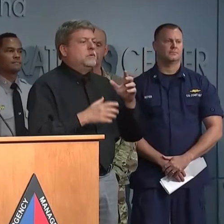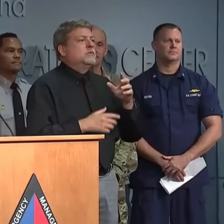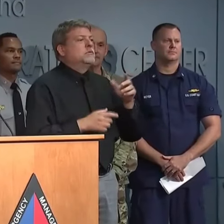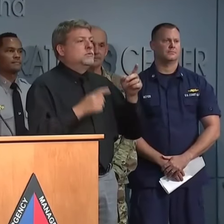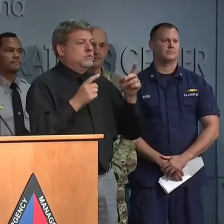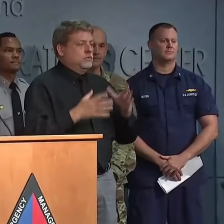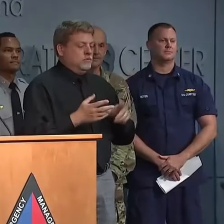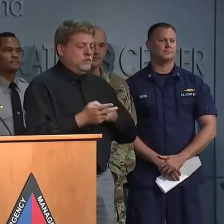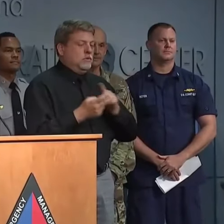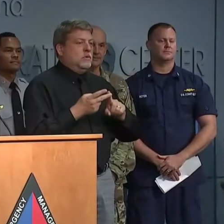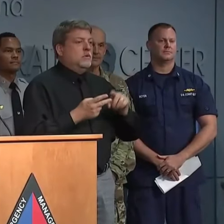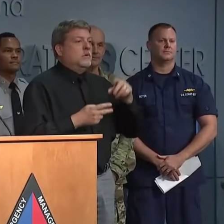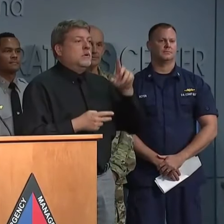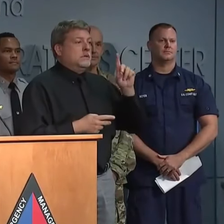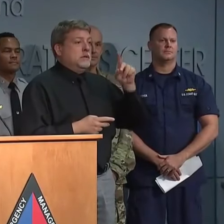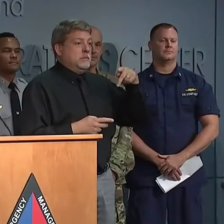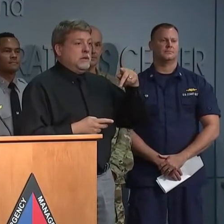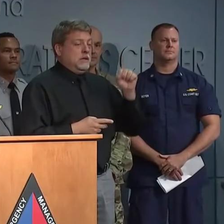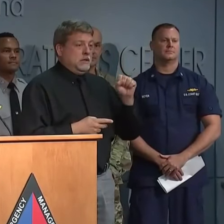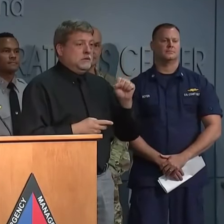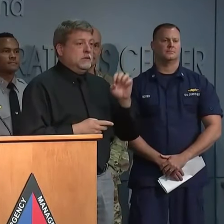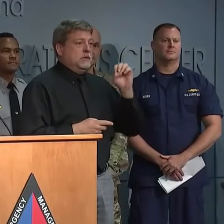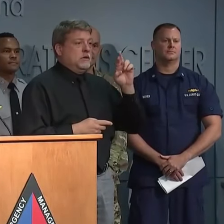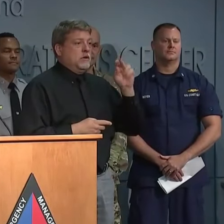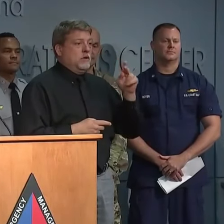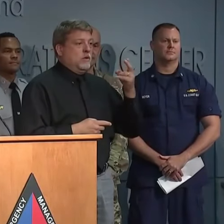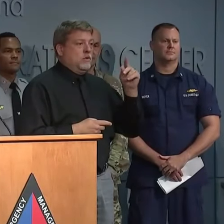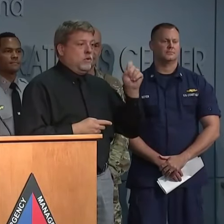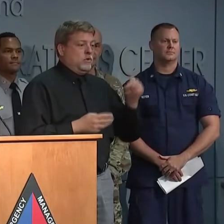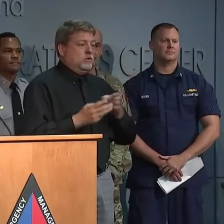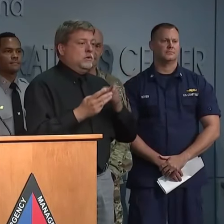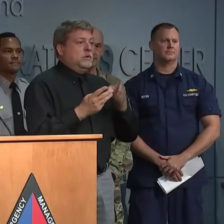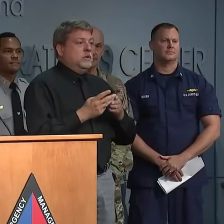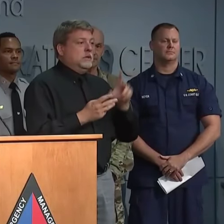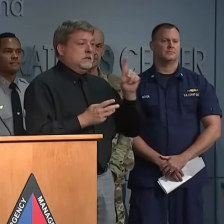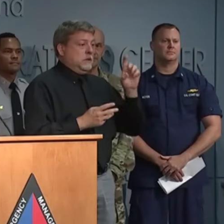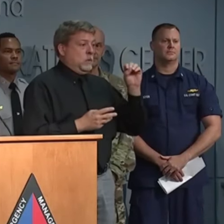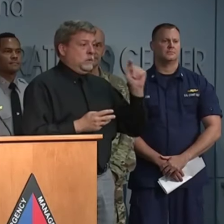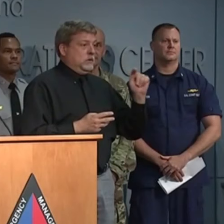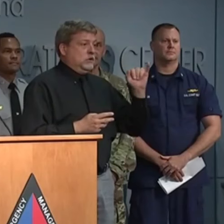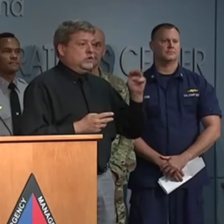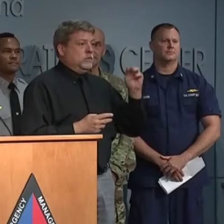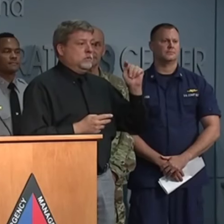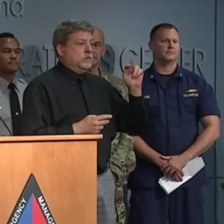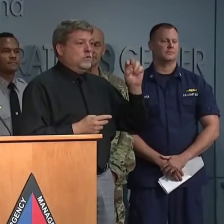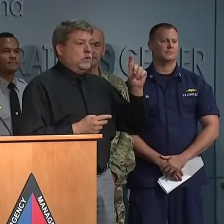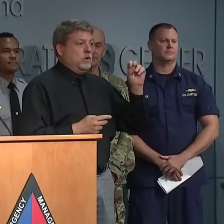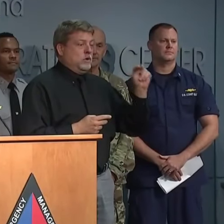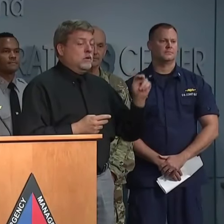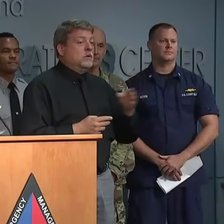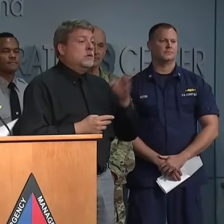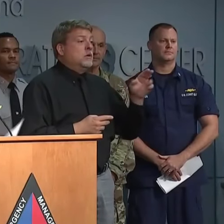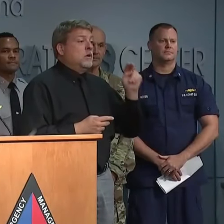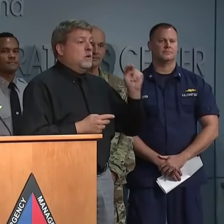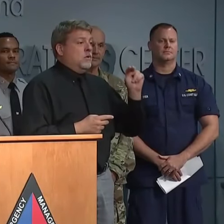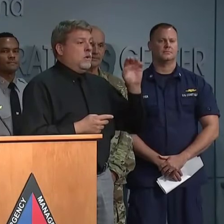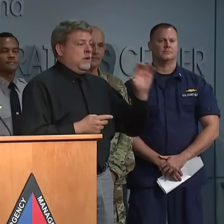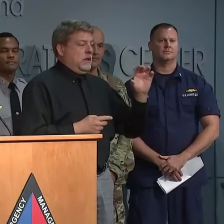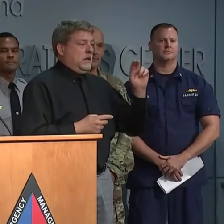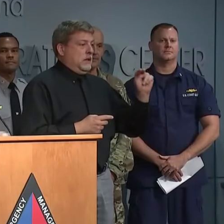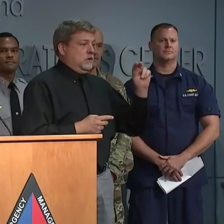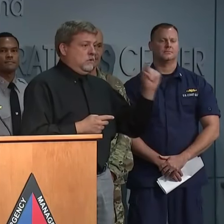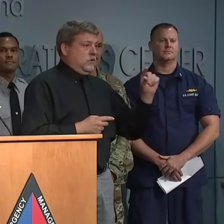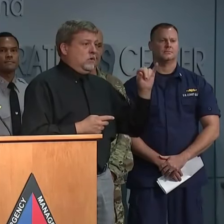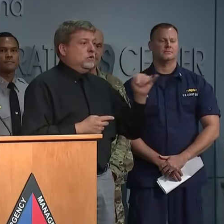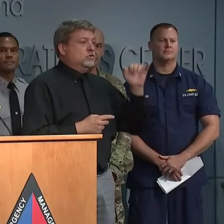Hooks, Transportation Secretary Jim Trogdon, North Carolina National Guard General Jim Ernst,